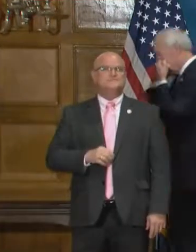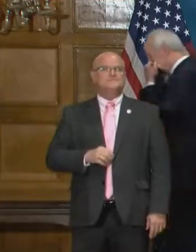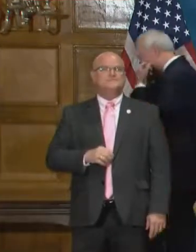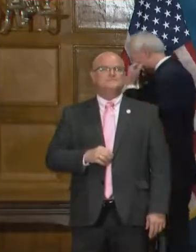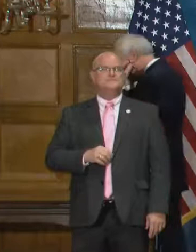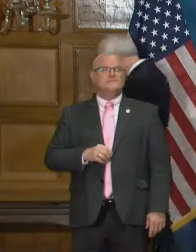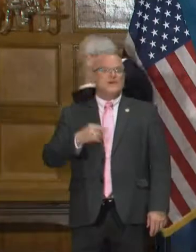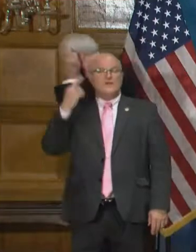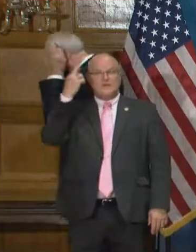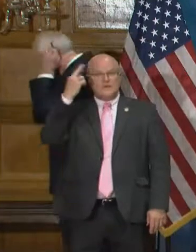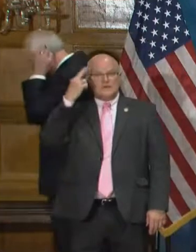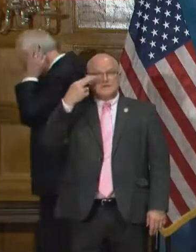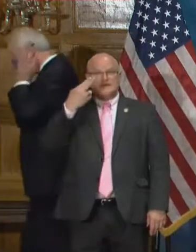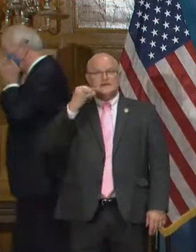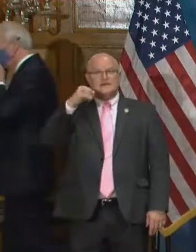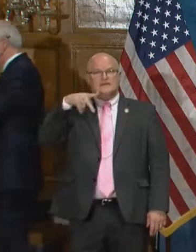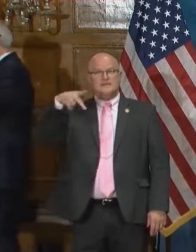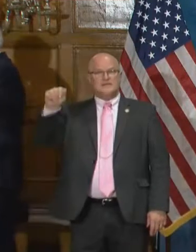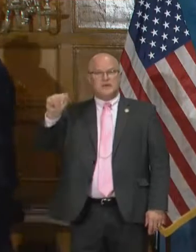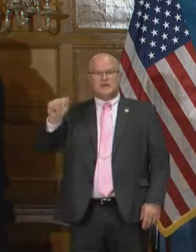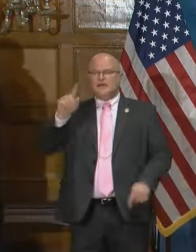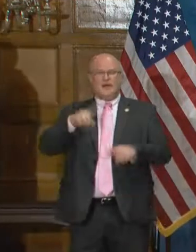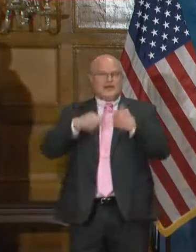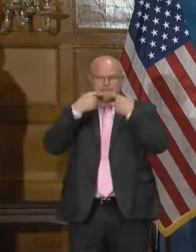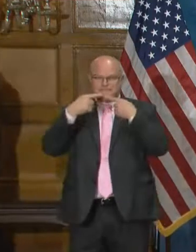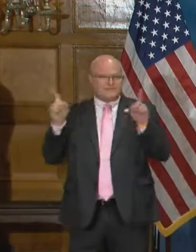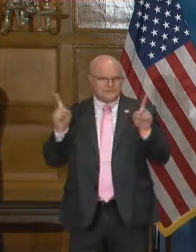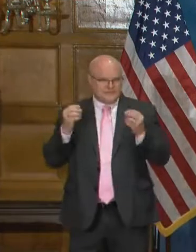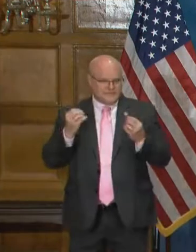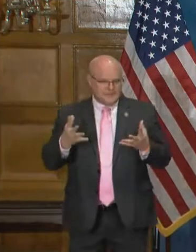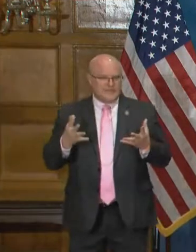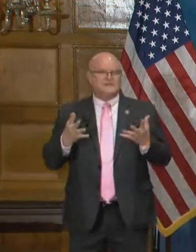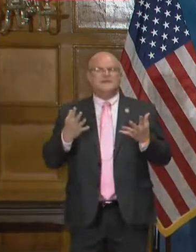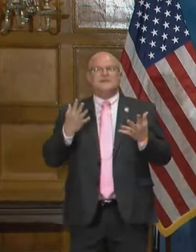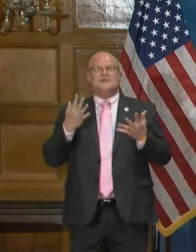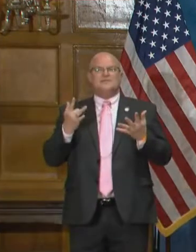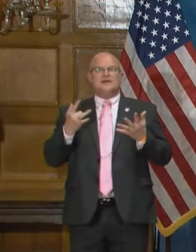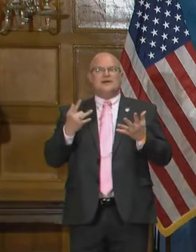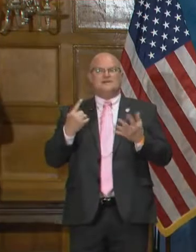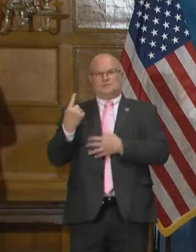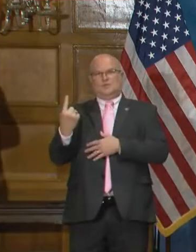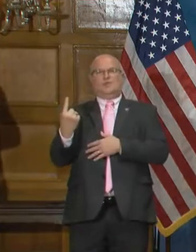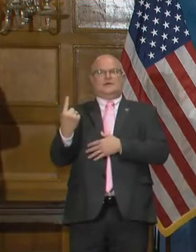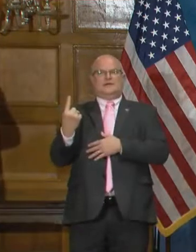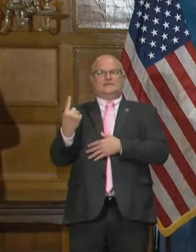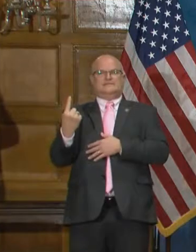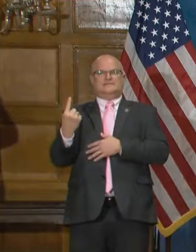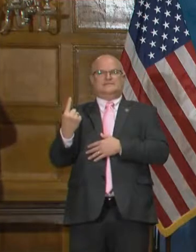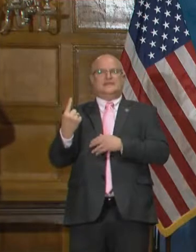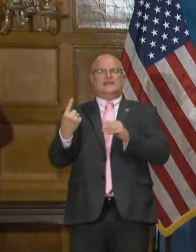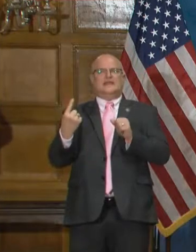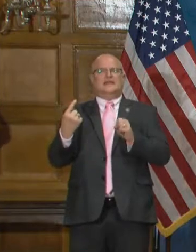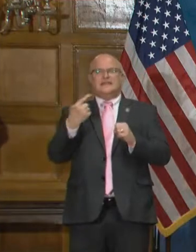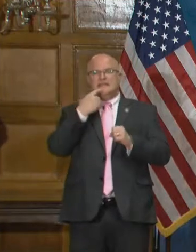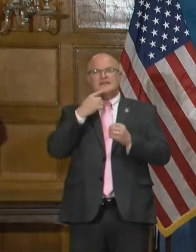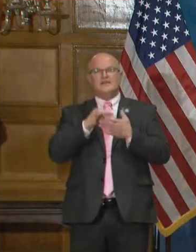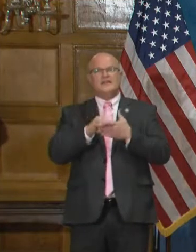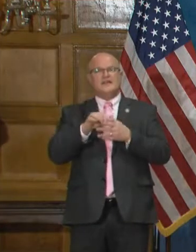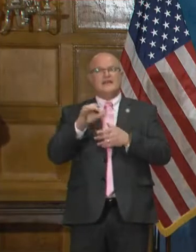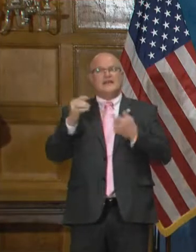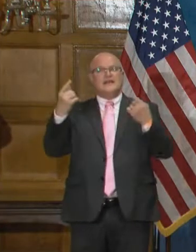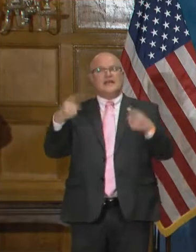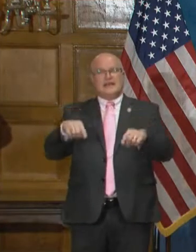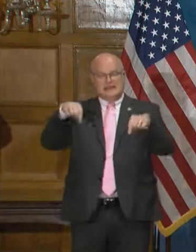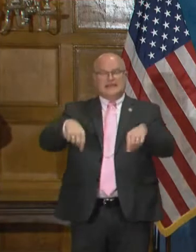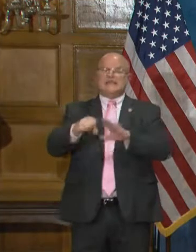So for reasons of HIPAA, we would not disclose that information, uh, because it is a sole case. And, uh, we can only tell you that the case